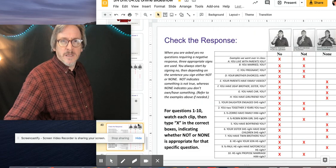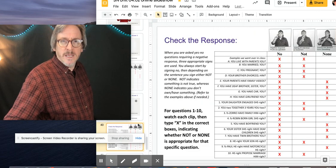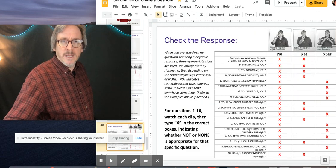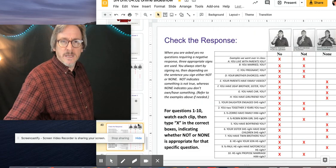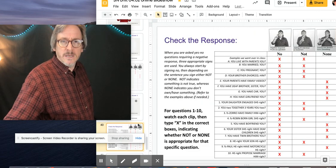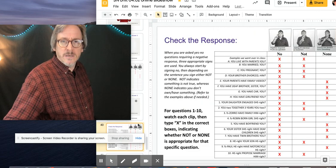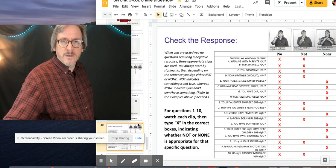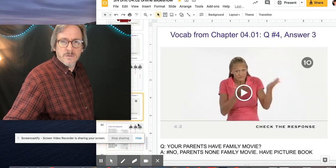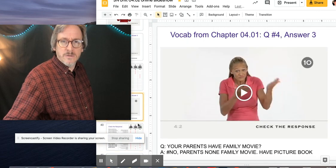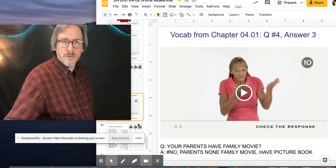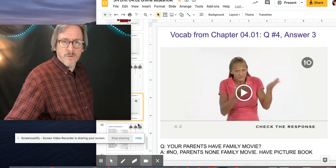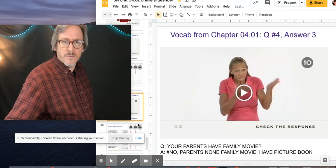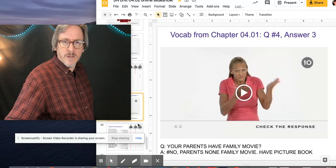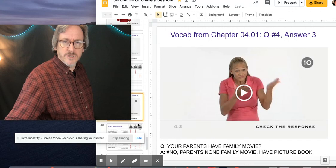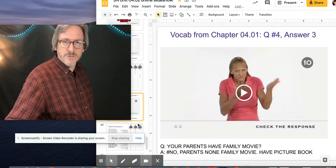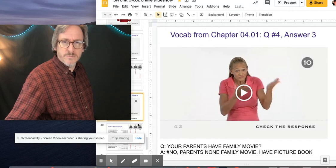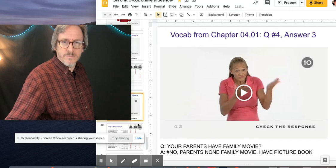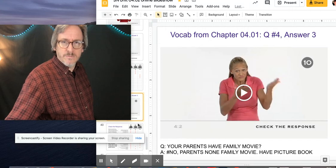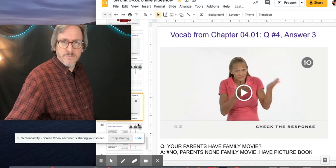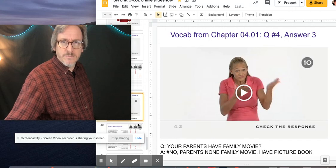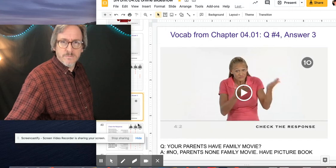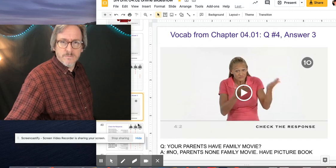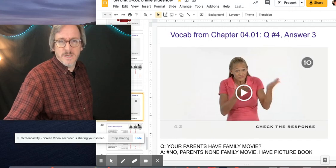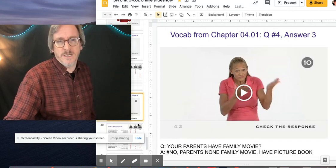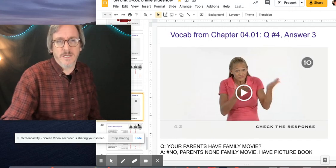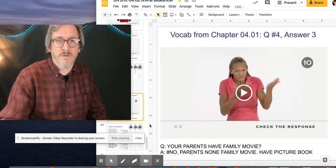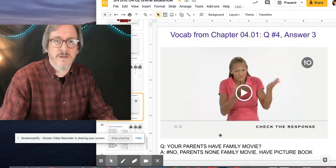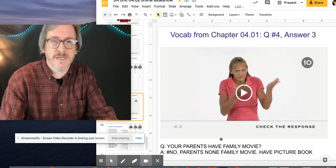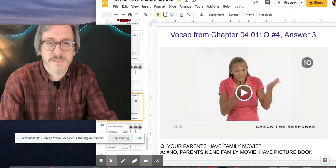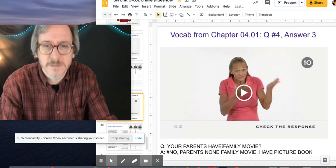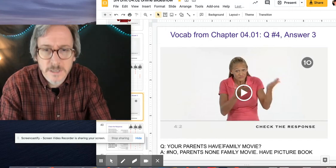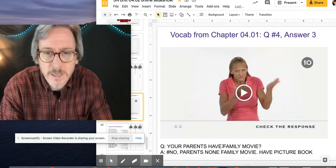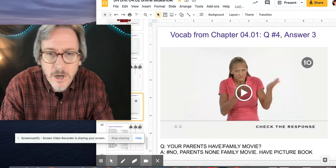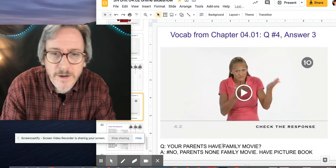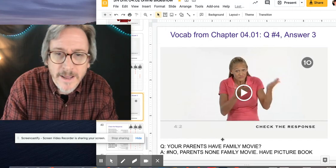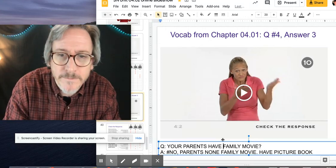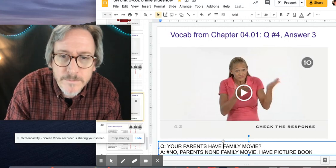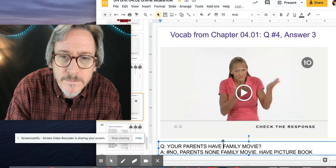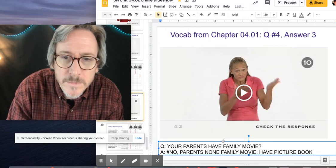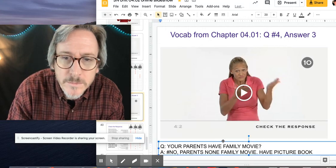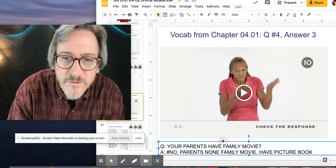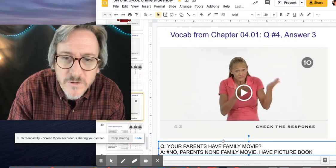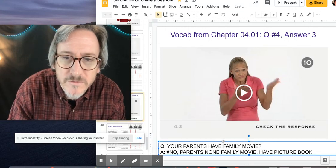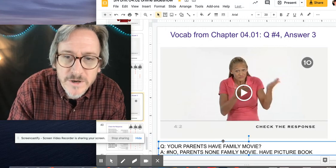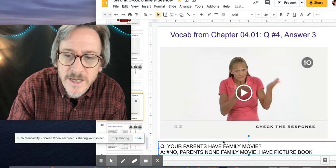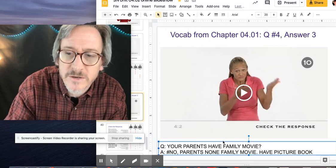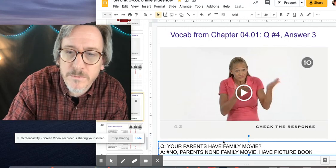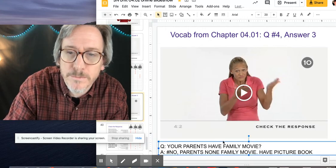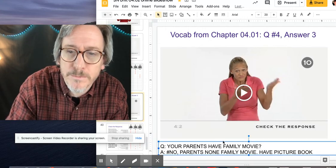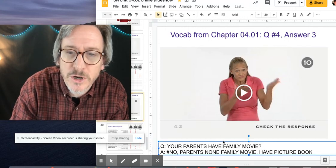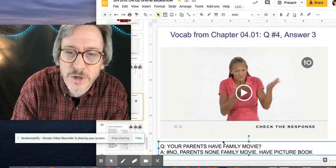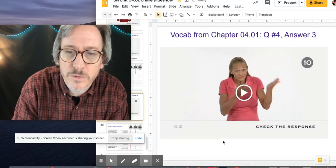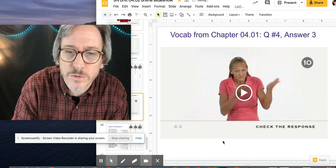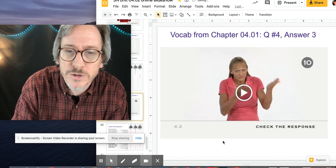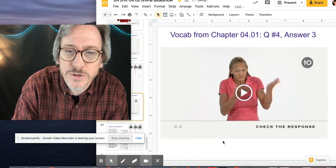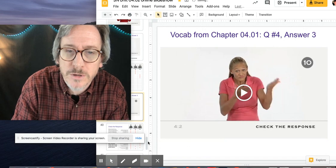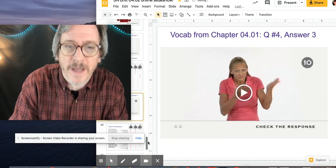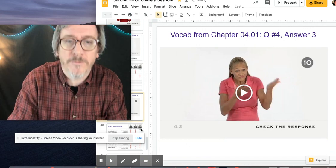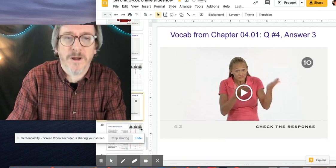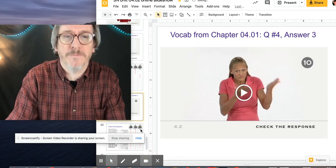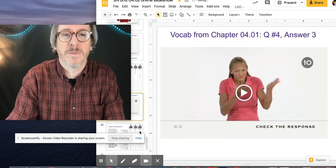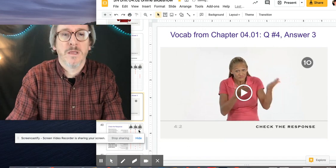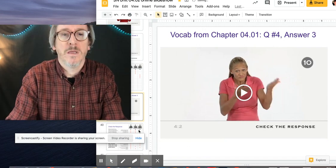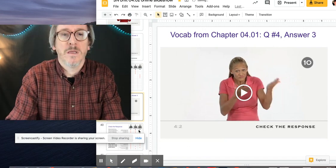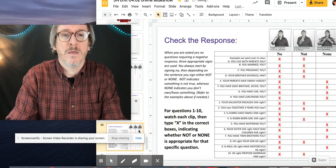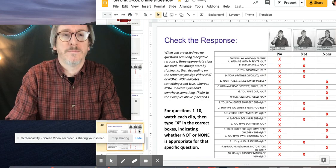And oh, I should, I need to get rid of this. Okay. Before I forget, patoosh. Okay,